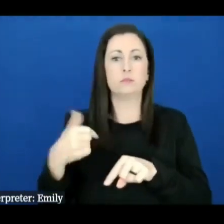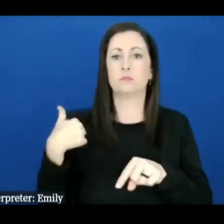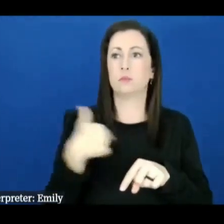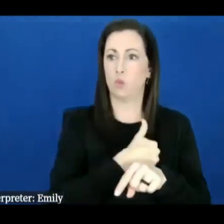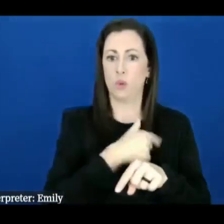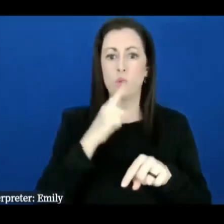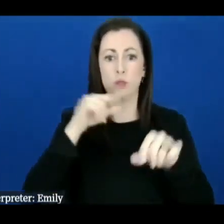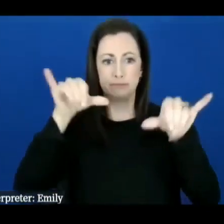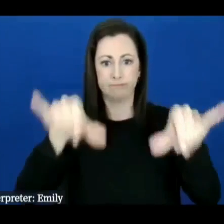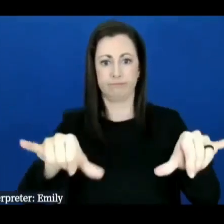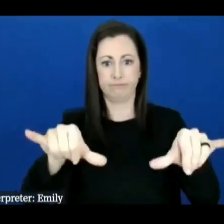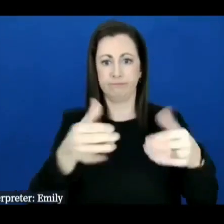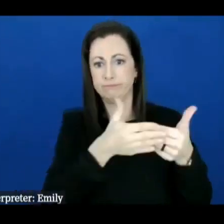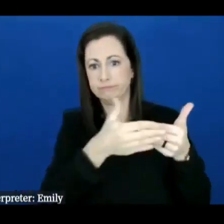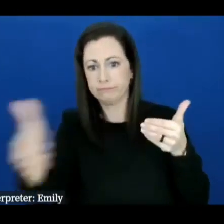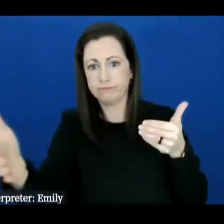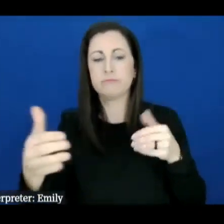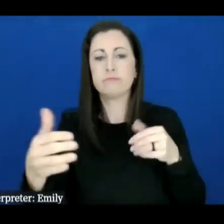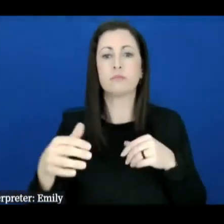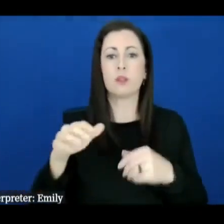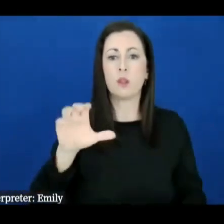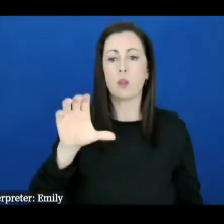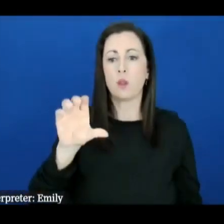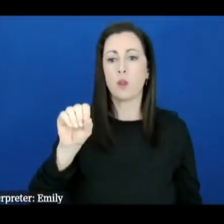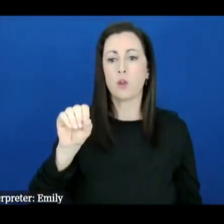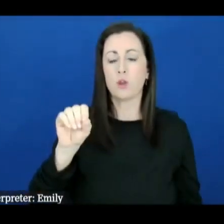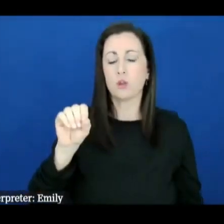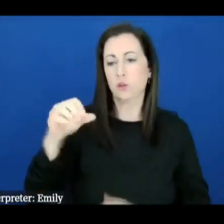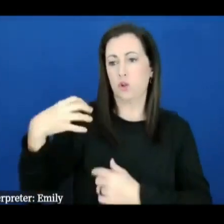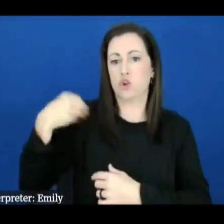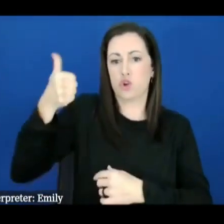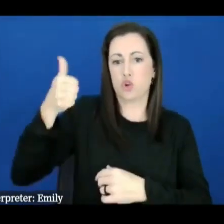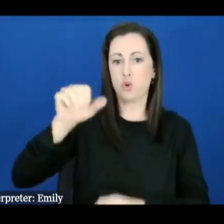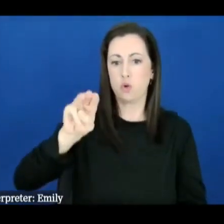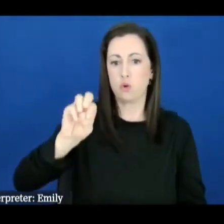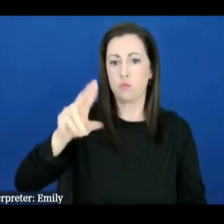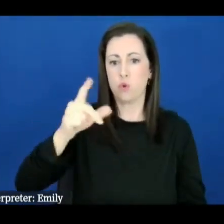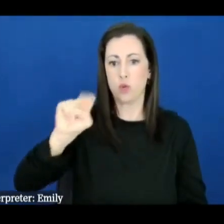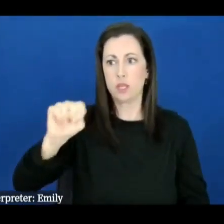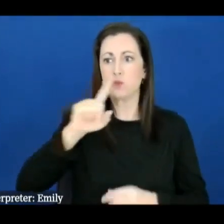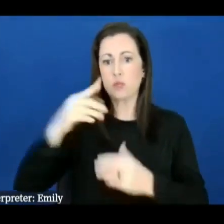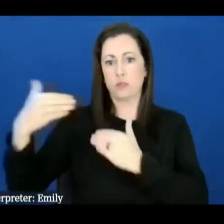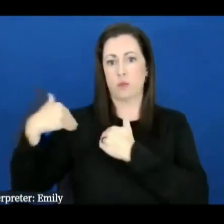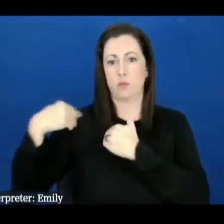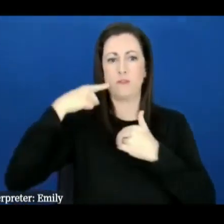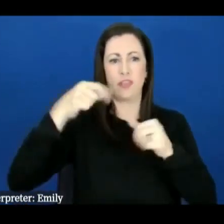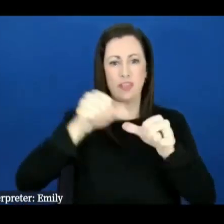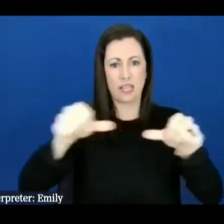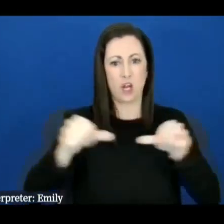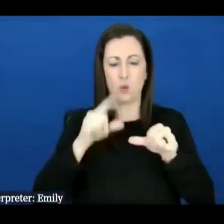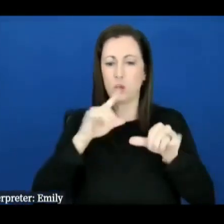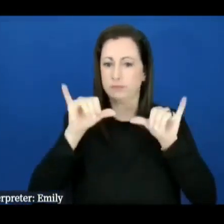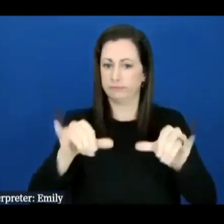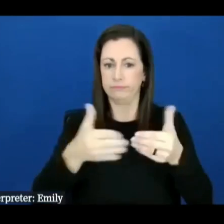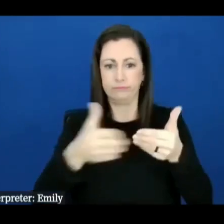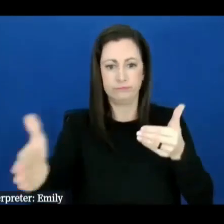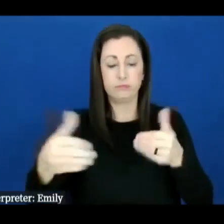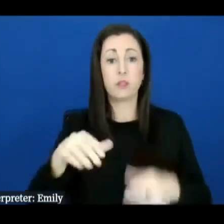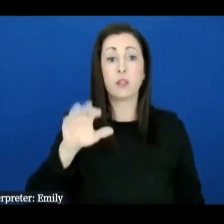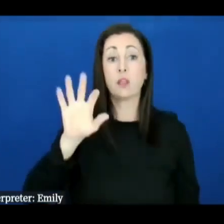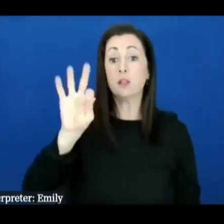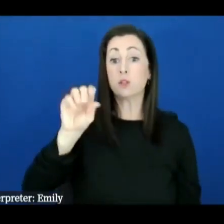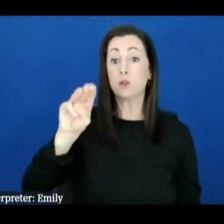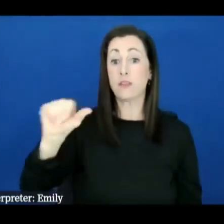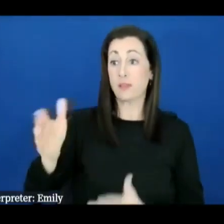this is where we're going to be until the work is done so how that works is um FEMA has tasked us so far with